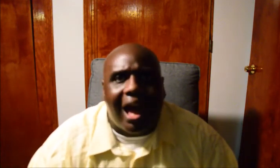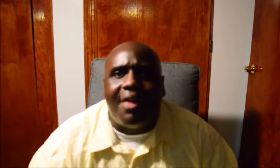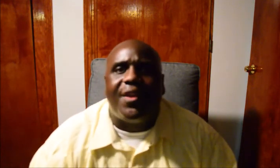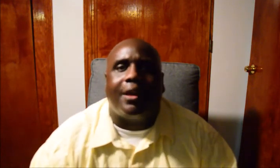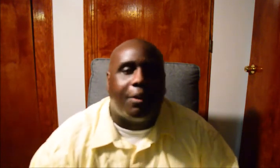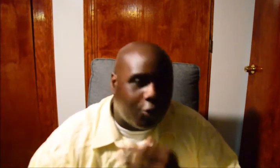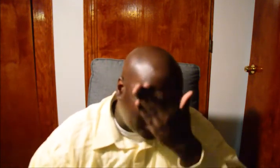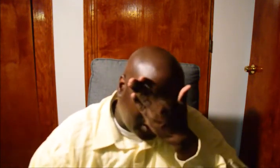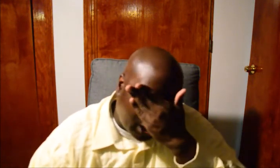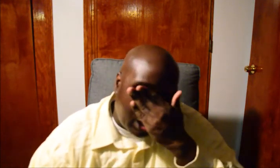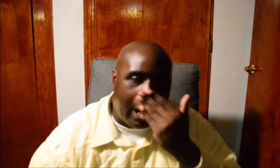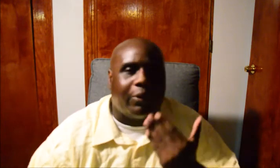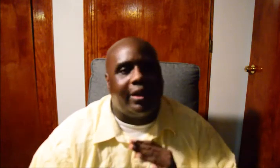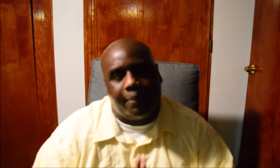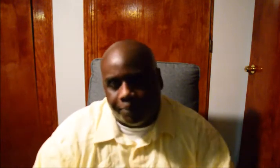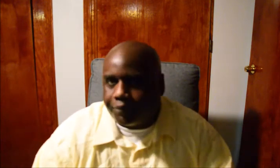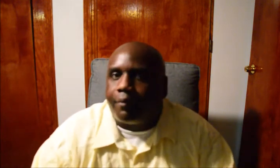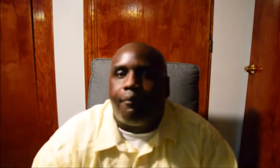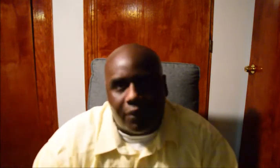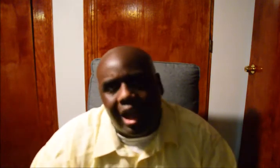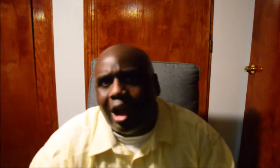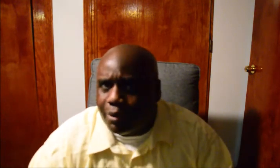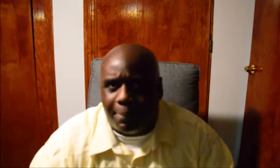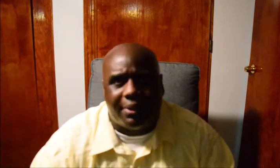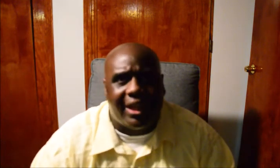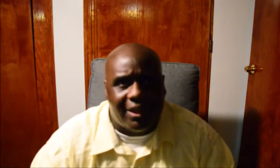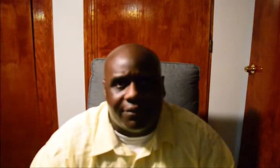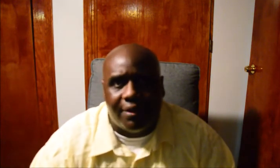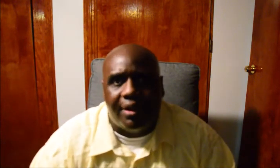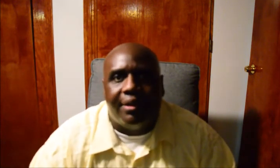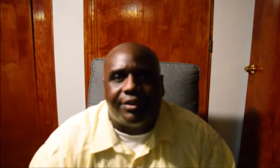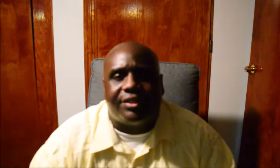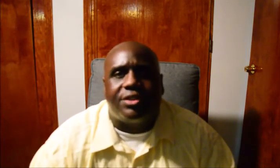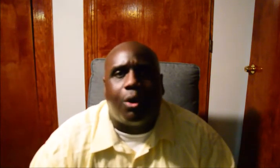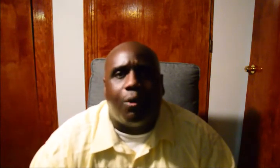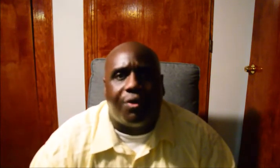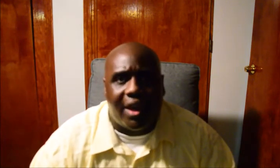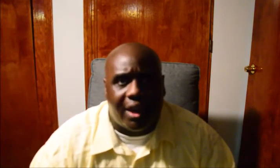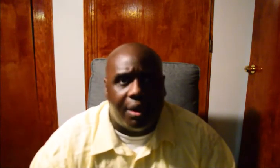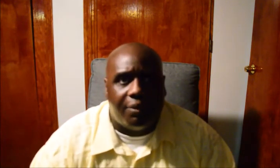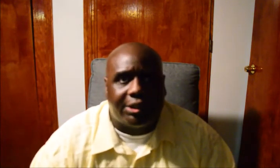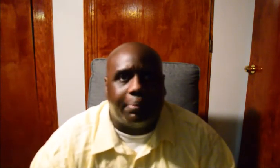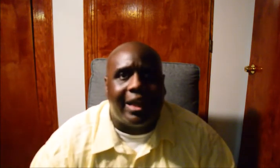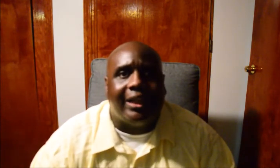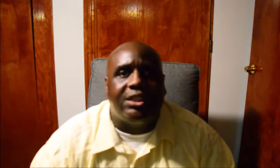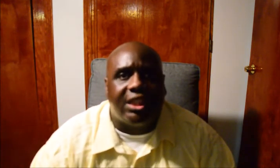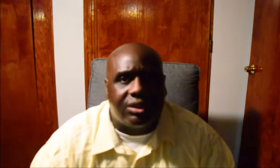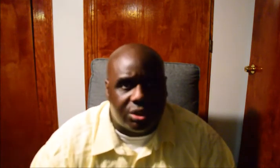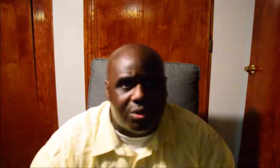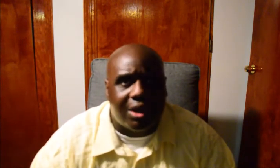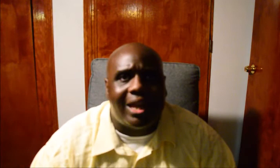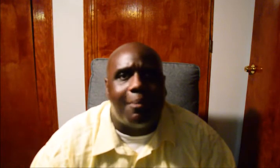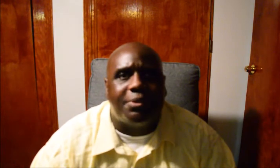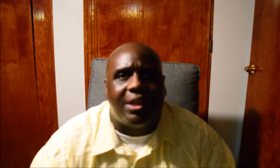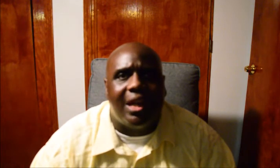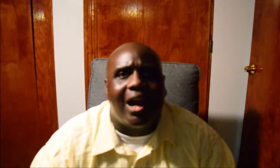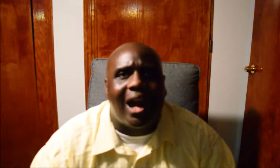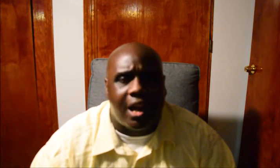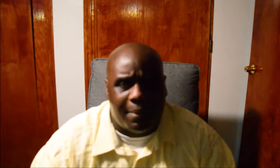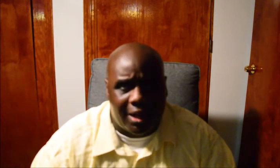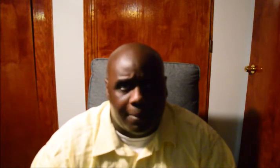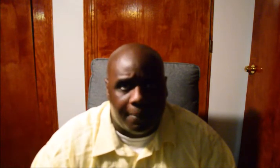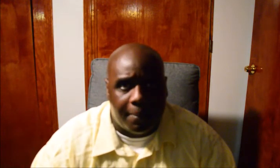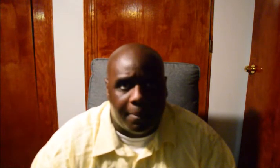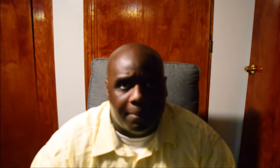I think really, really, I really believe that this whole thing was planned just to collapse the